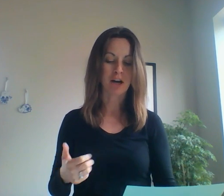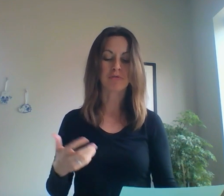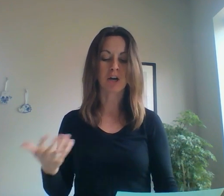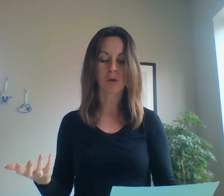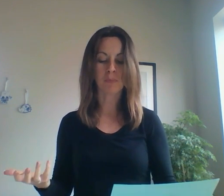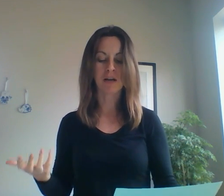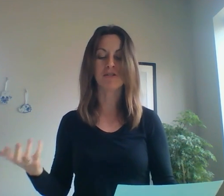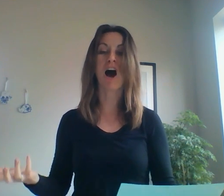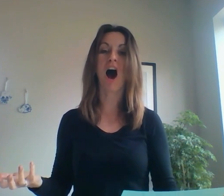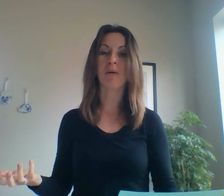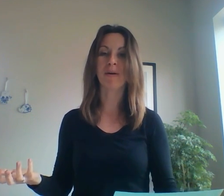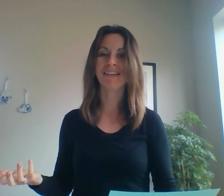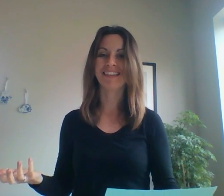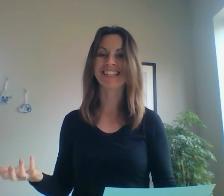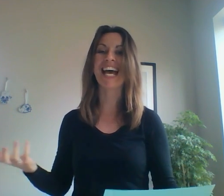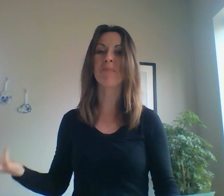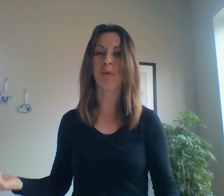Rope. Knob. Temper.